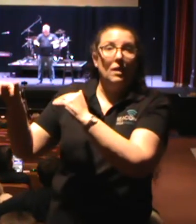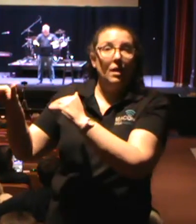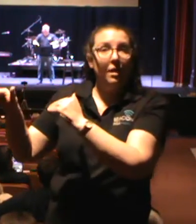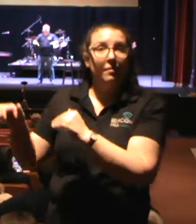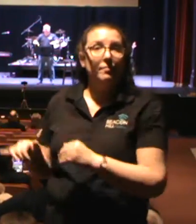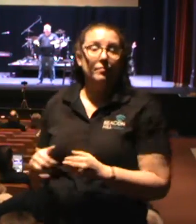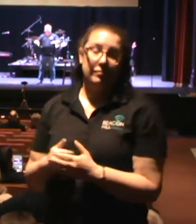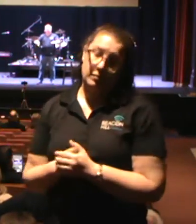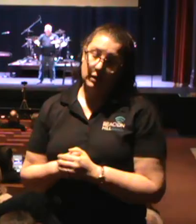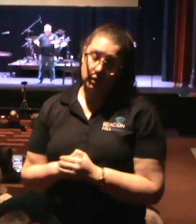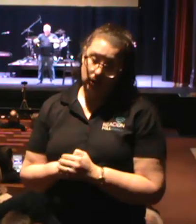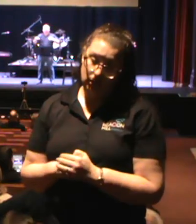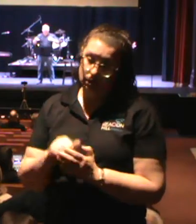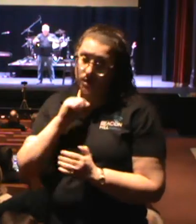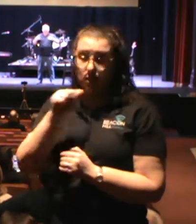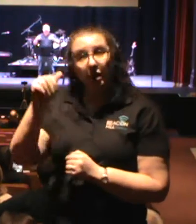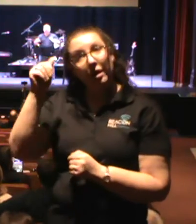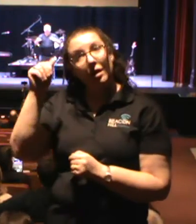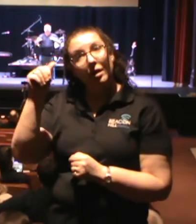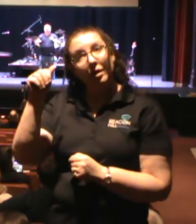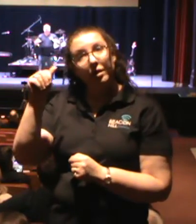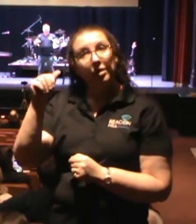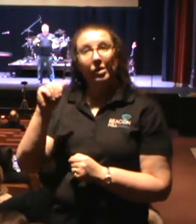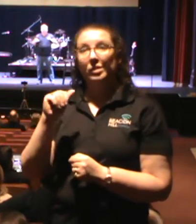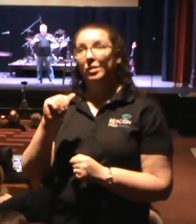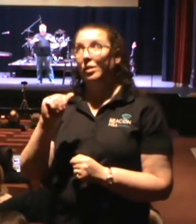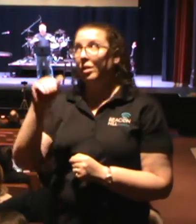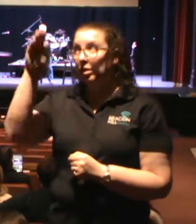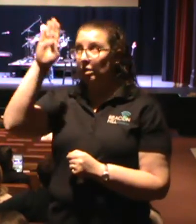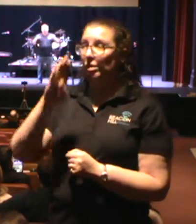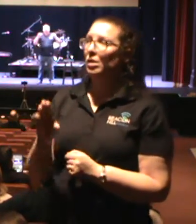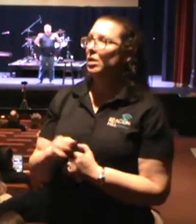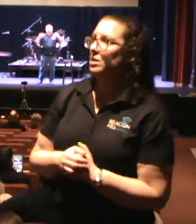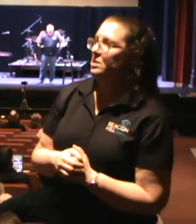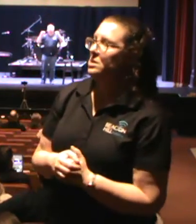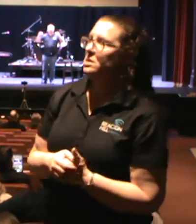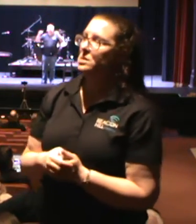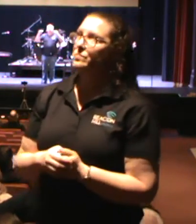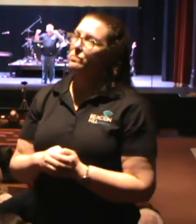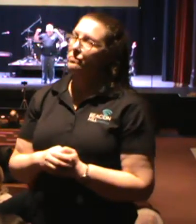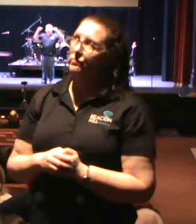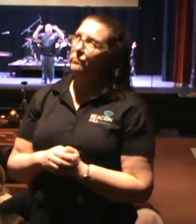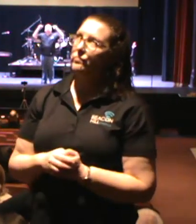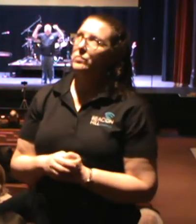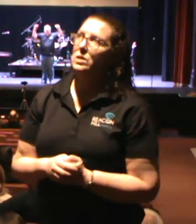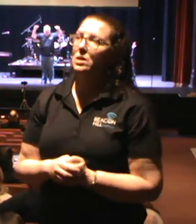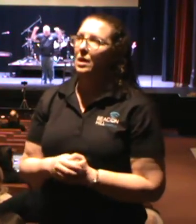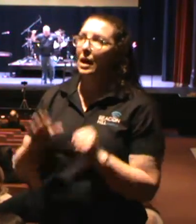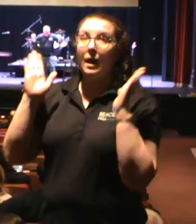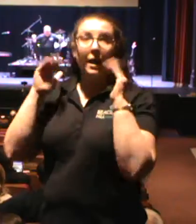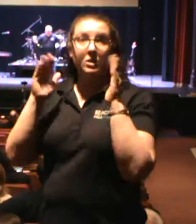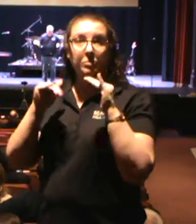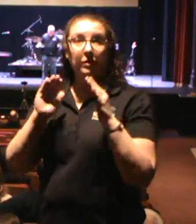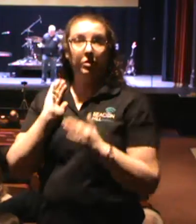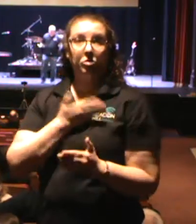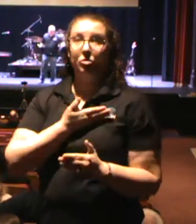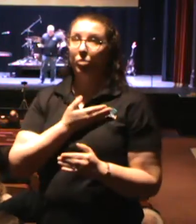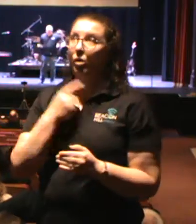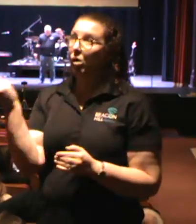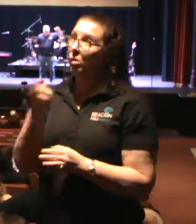Did you know why? We are all imperfect people here. We are all imperfect people serving a perfect God.